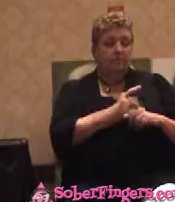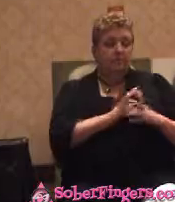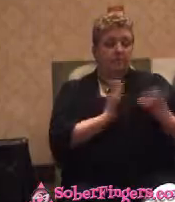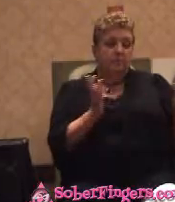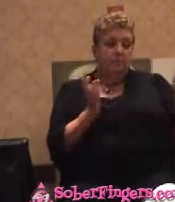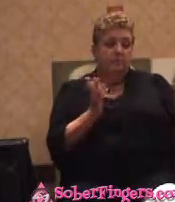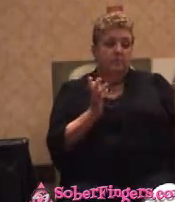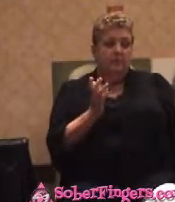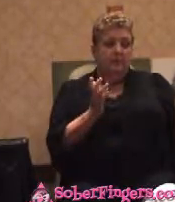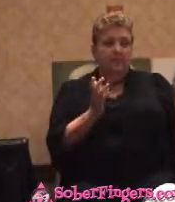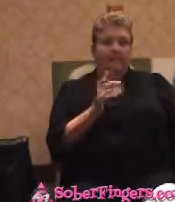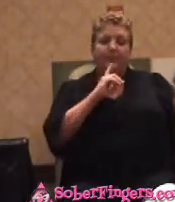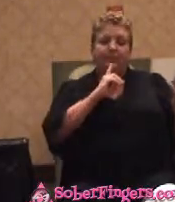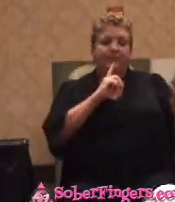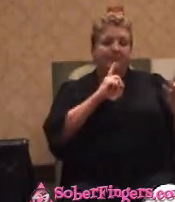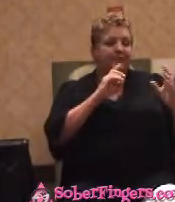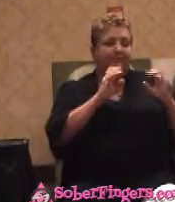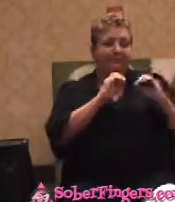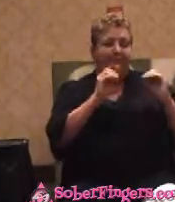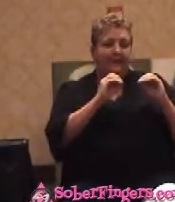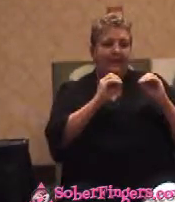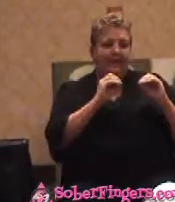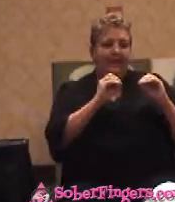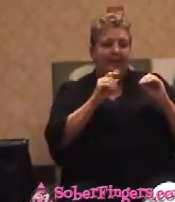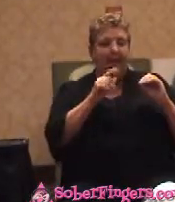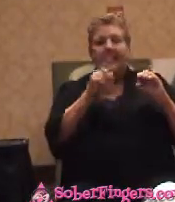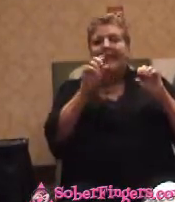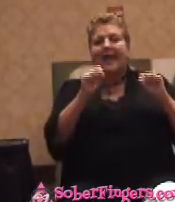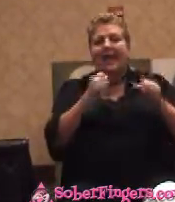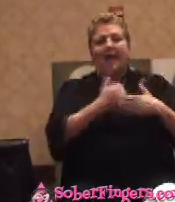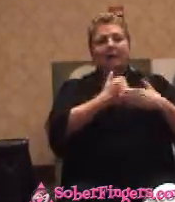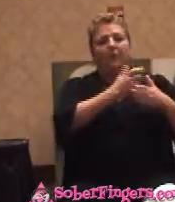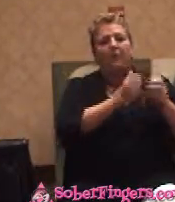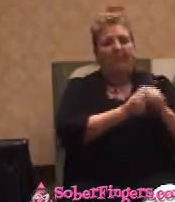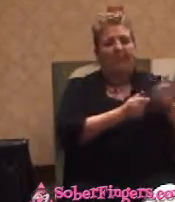able to help her with, as far as I was concerned, for some considerable period of time in February.